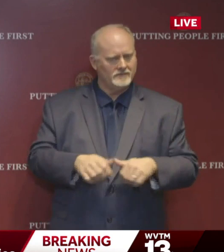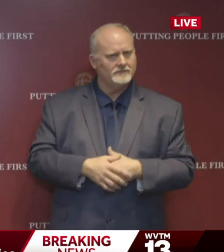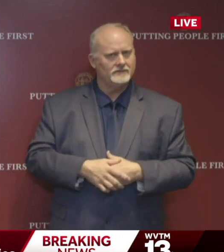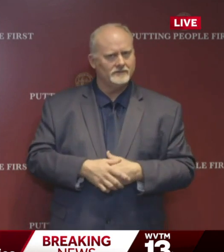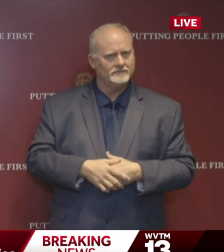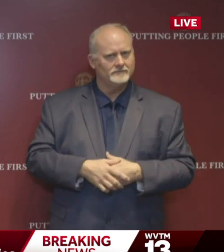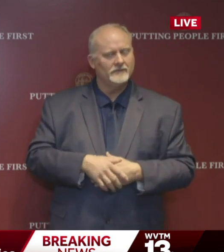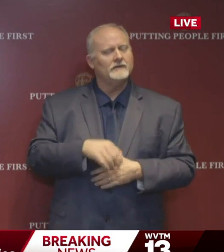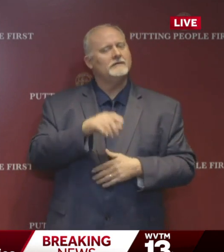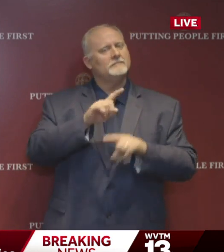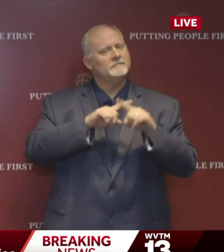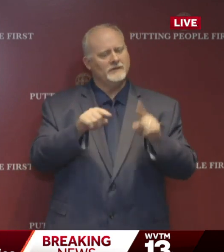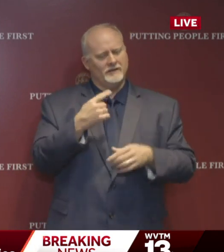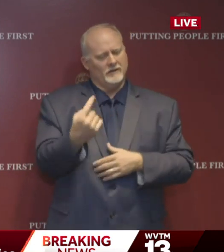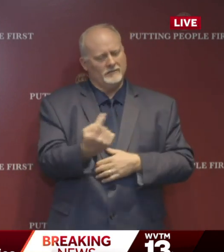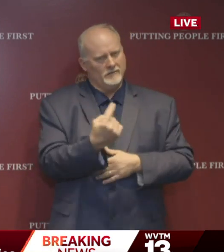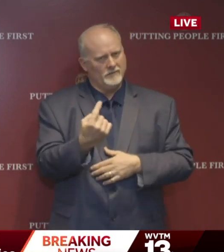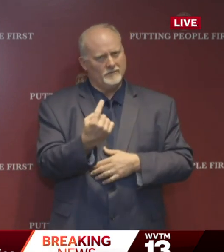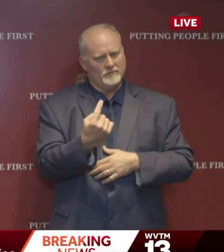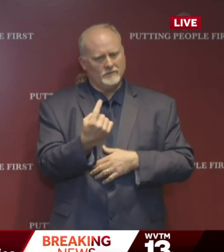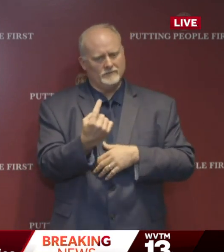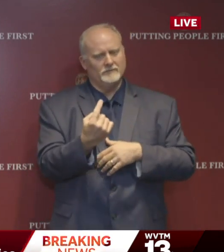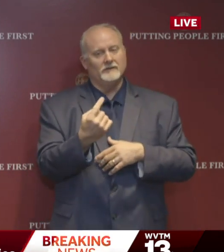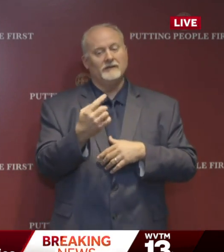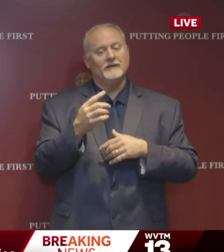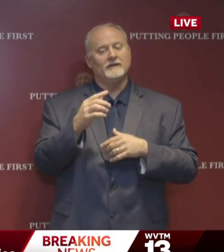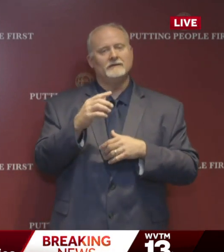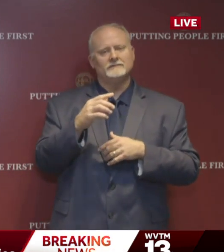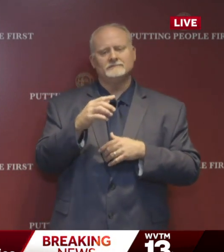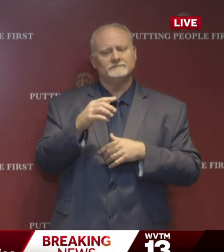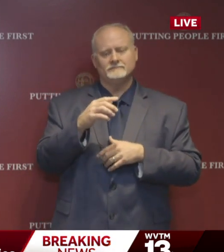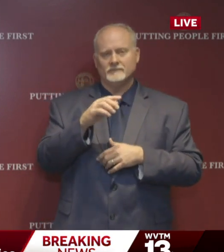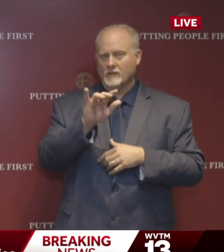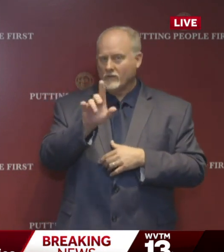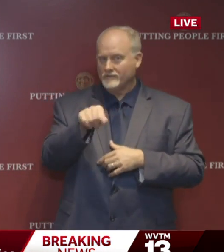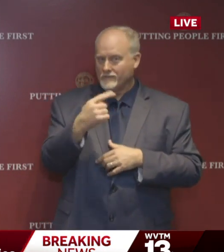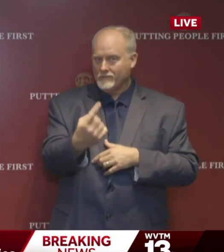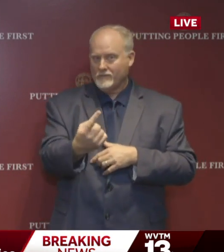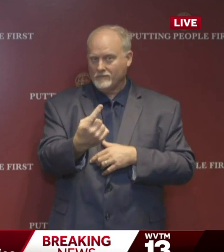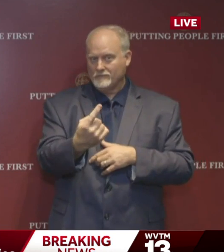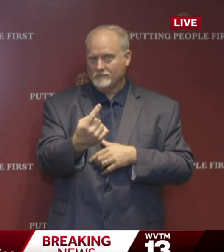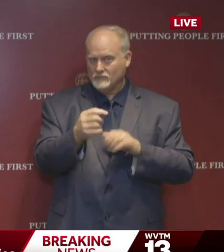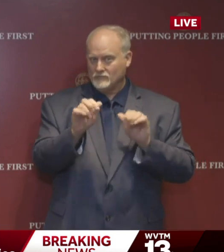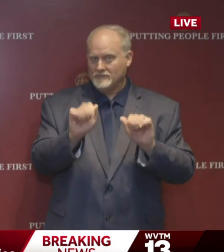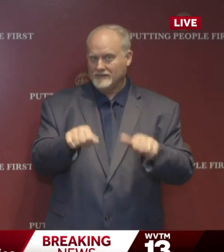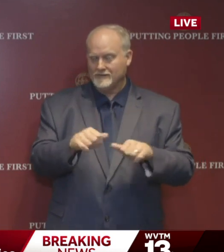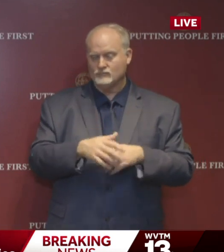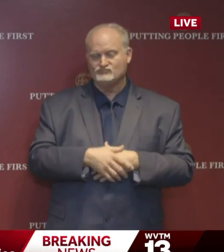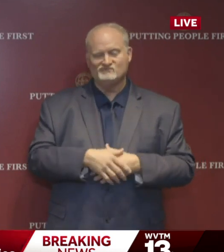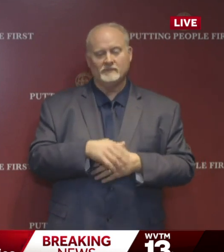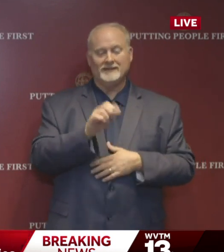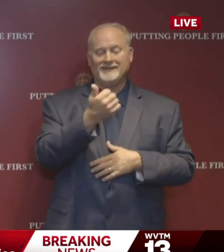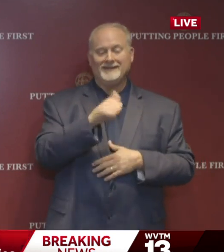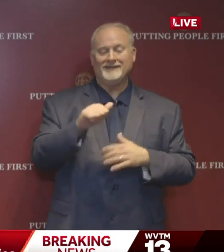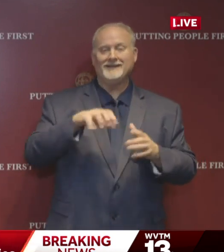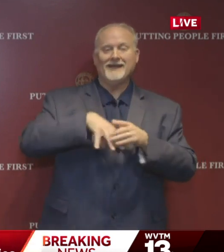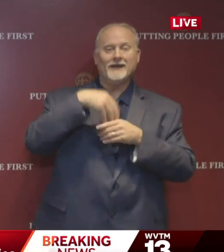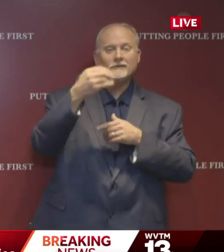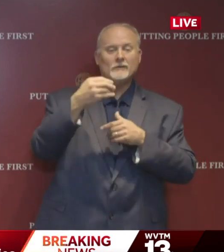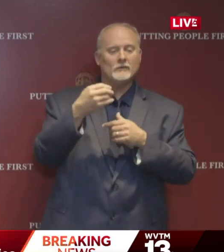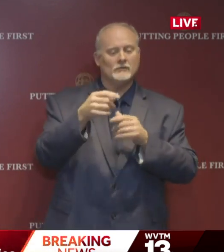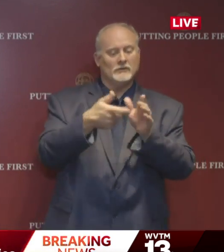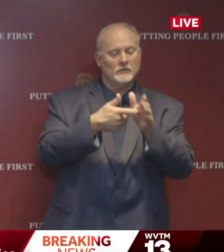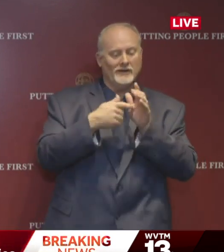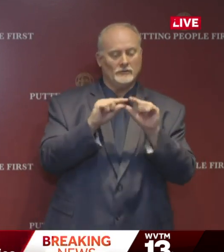only solitary activities outdoors are included any outdoor activity that requires